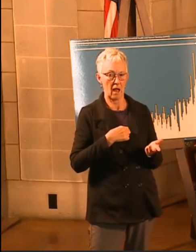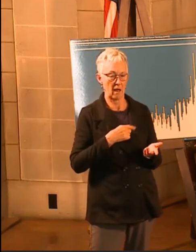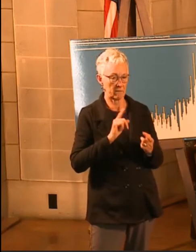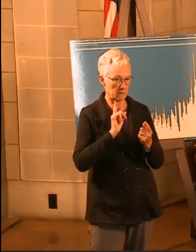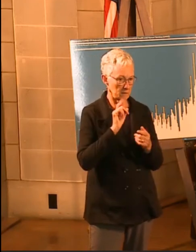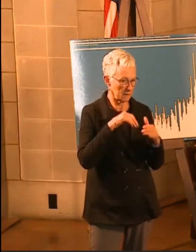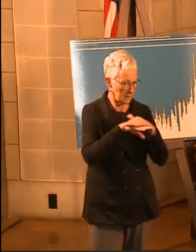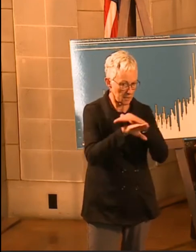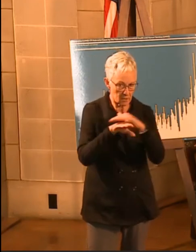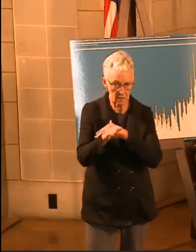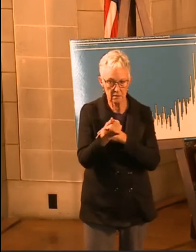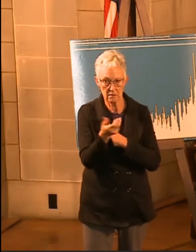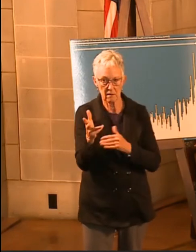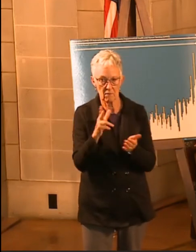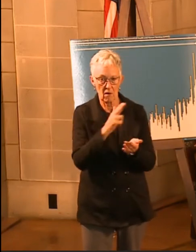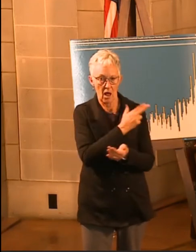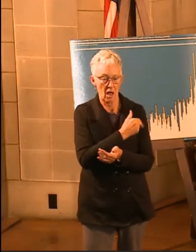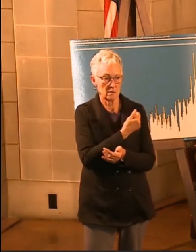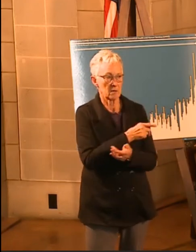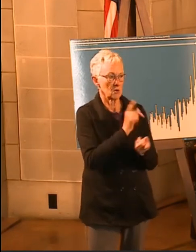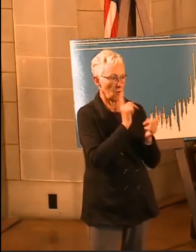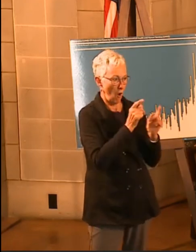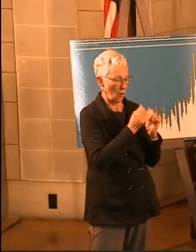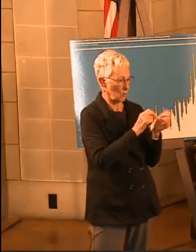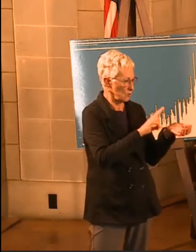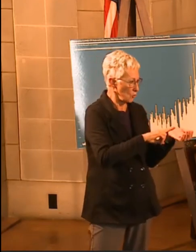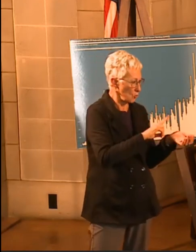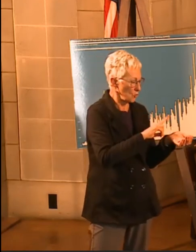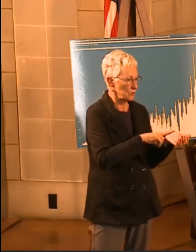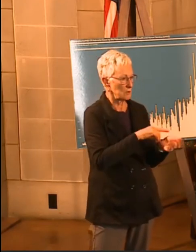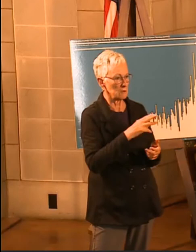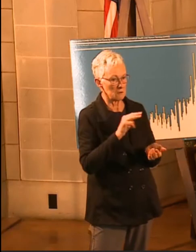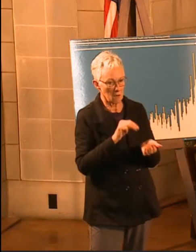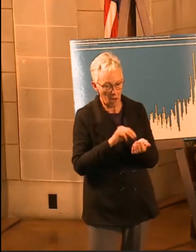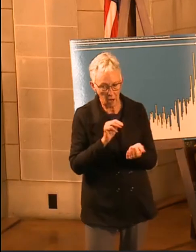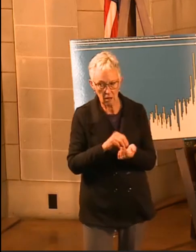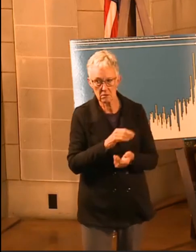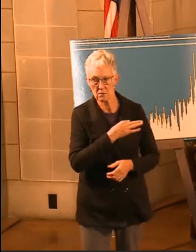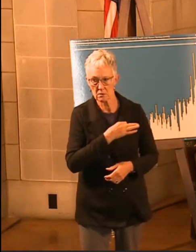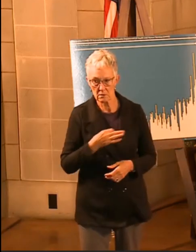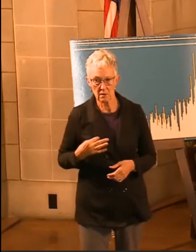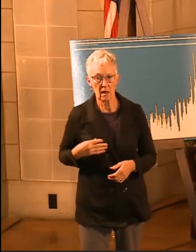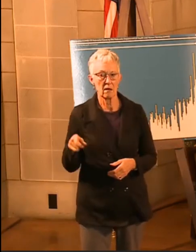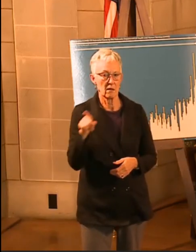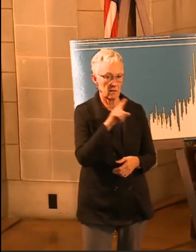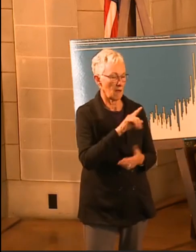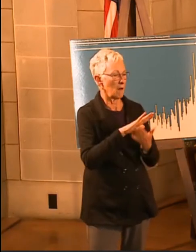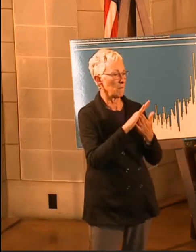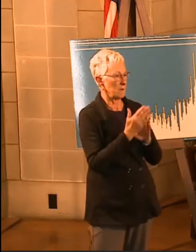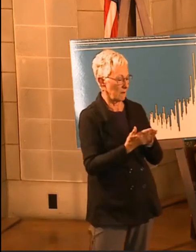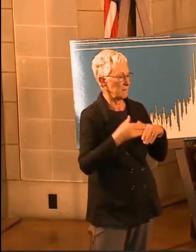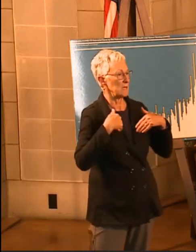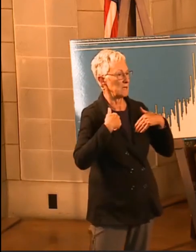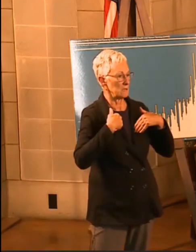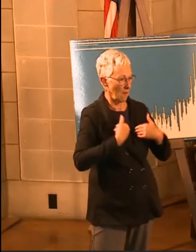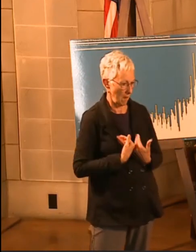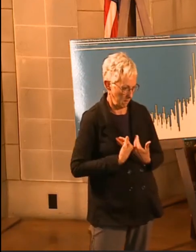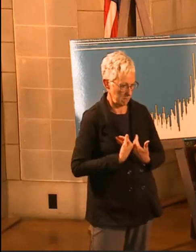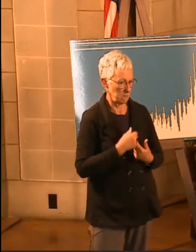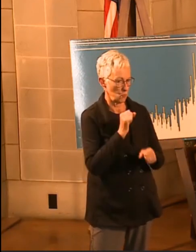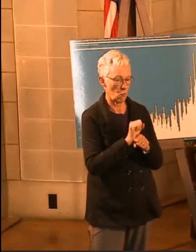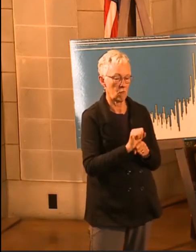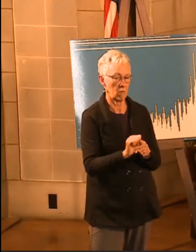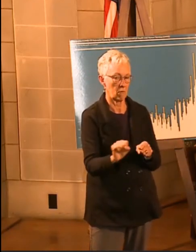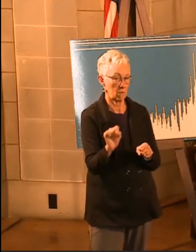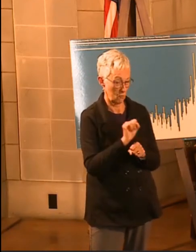nurses, several physicians, several staff, and I know how tired they're getting. So, hopefully, with these increase in the